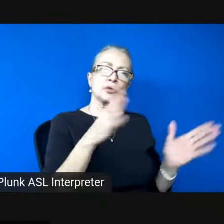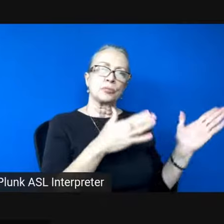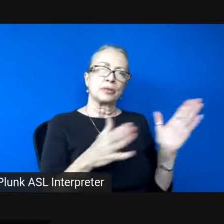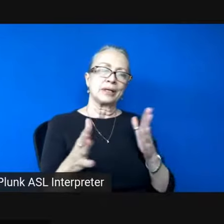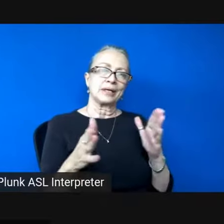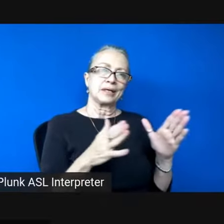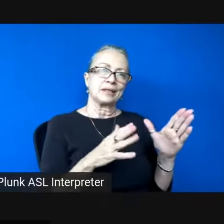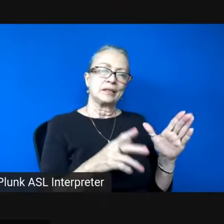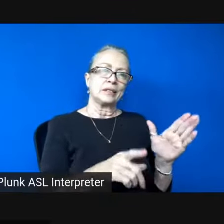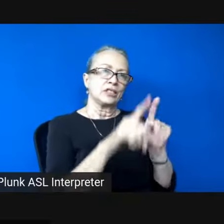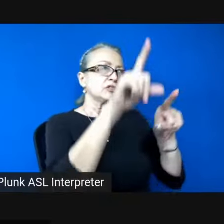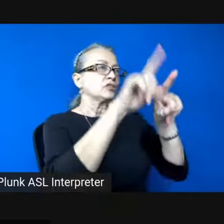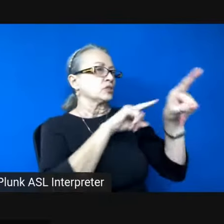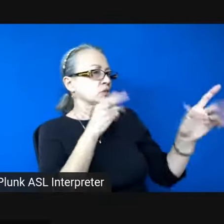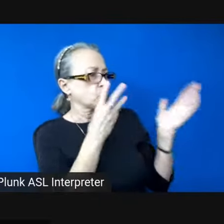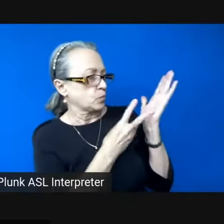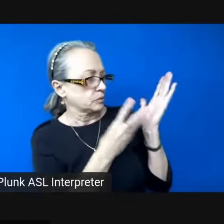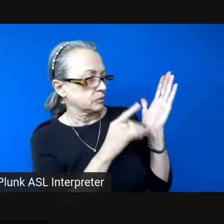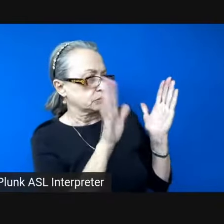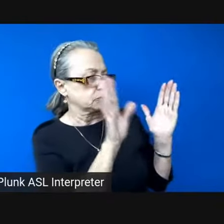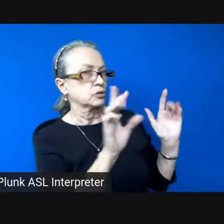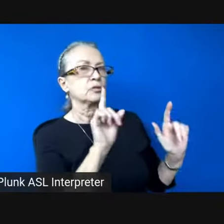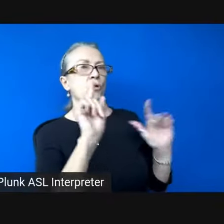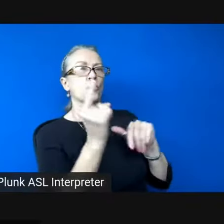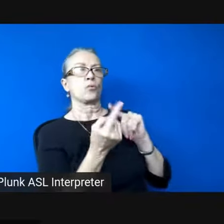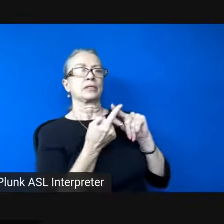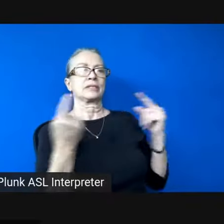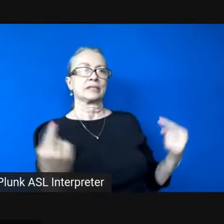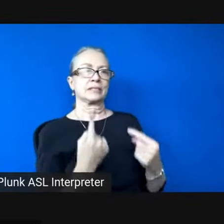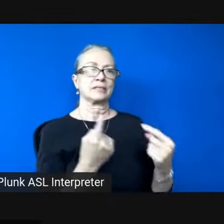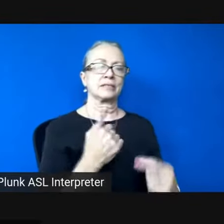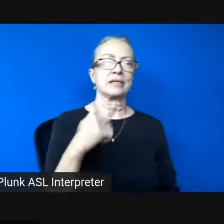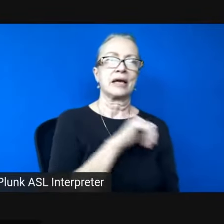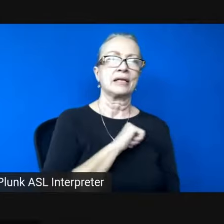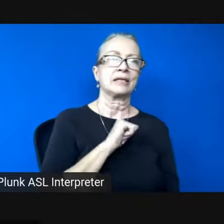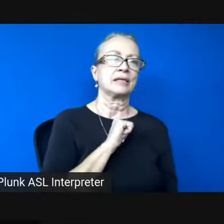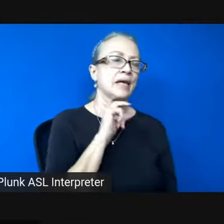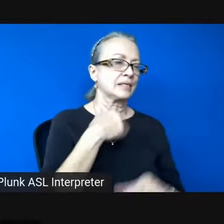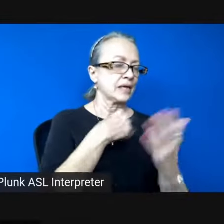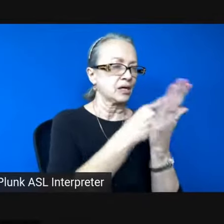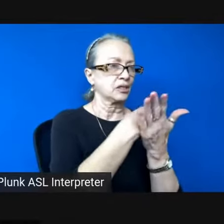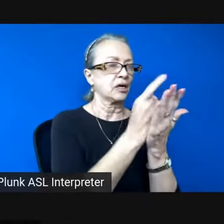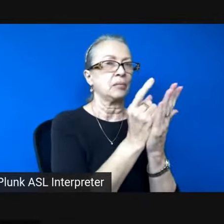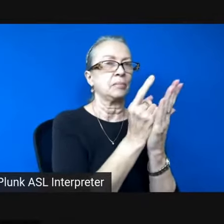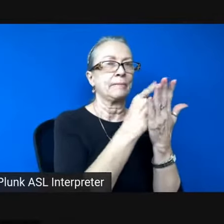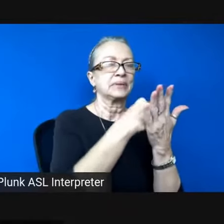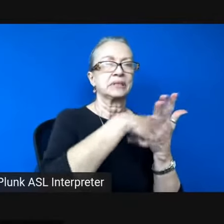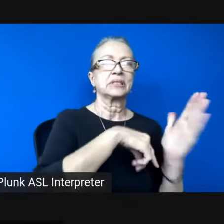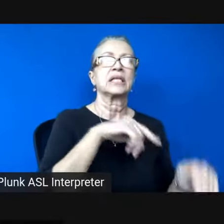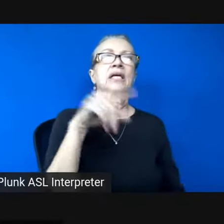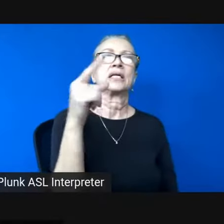sin Atlantic turned accomplice tongues flung overboard for charming its rise